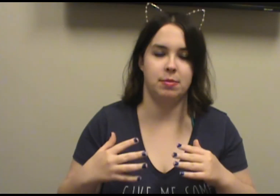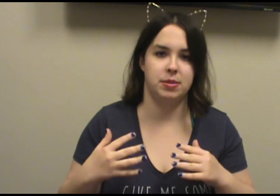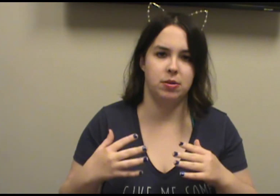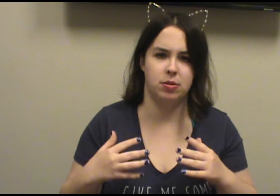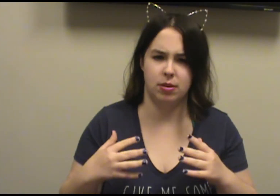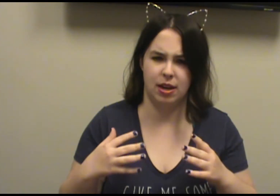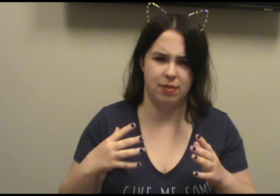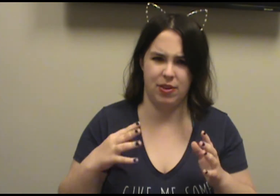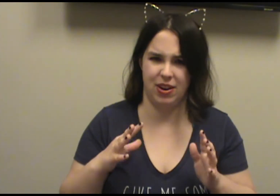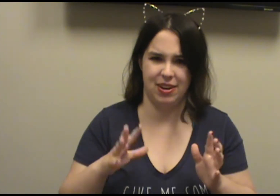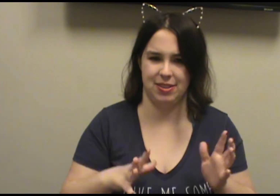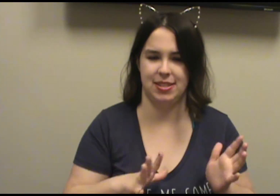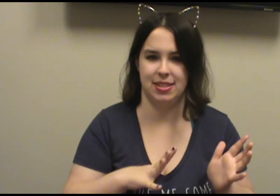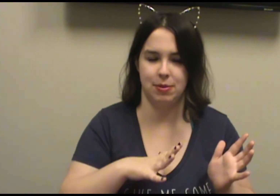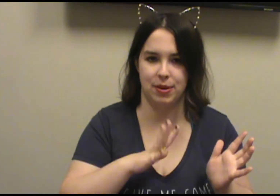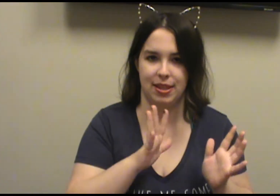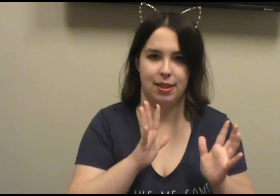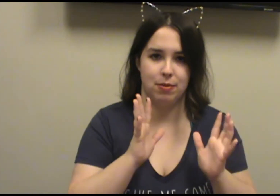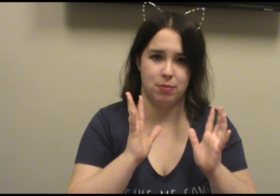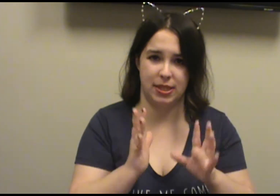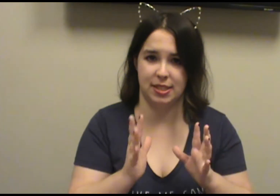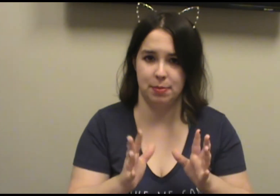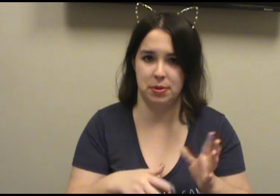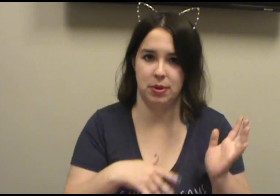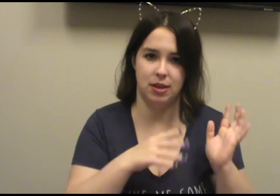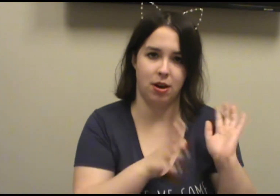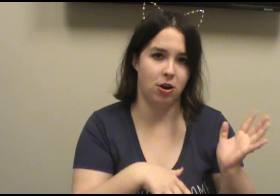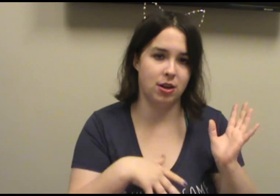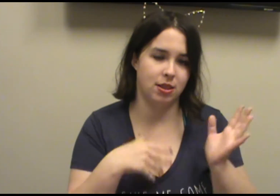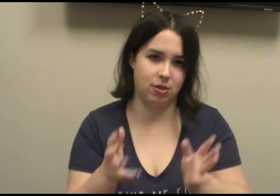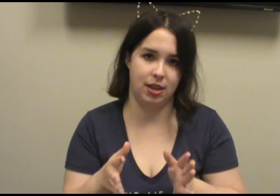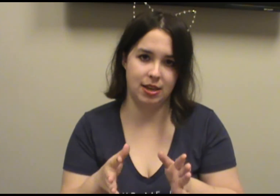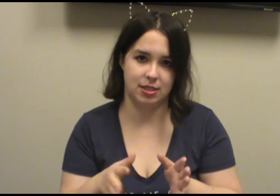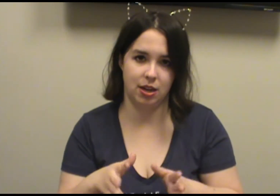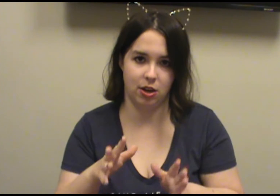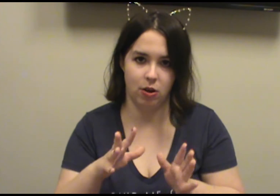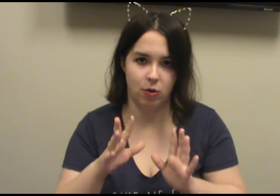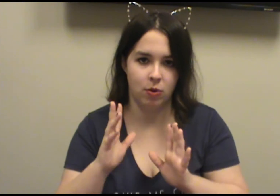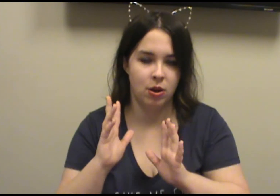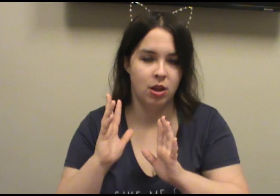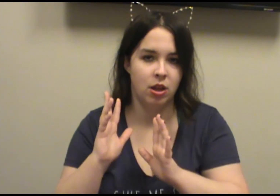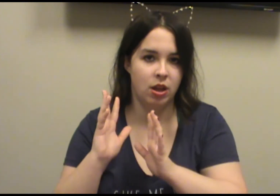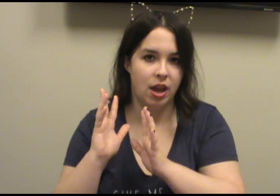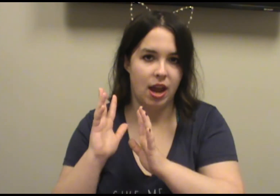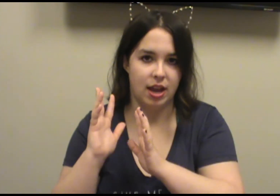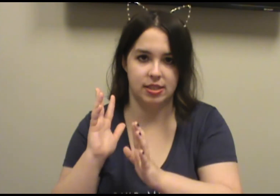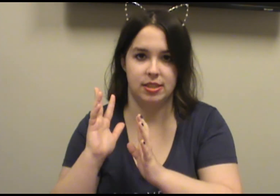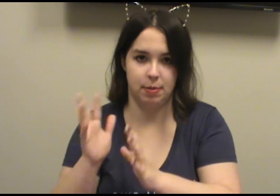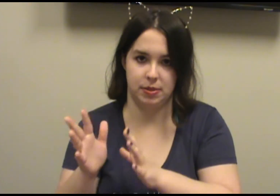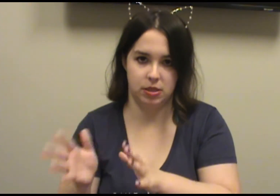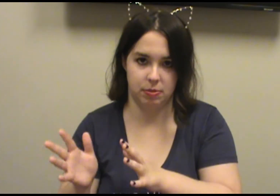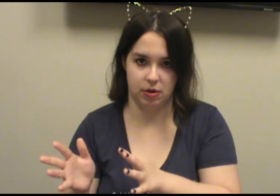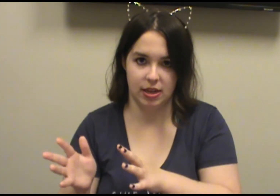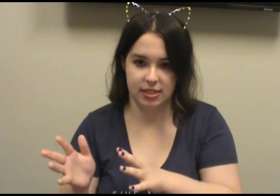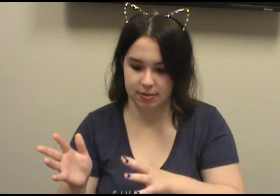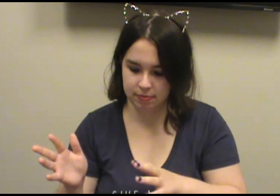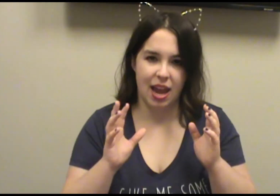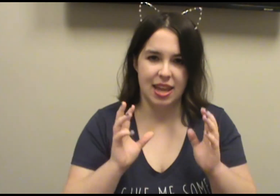episode, and I'm very curious to see where the relationship between Kara and Lena is going to go as the episodes progress. And